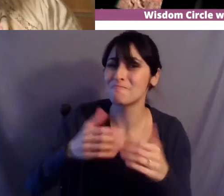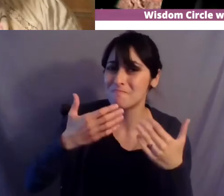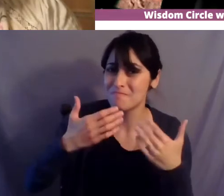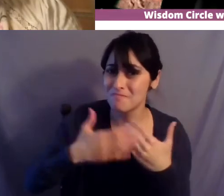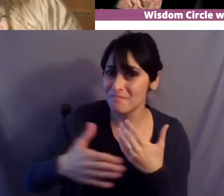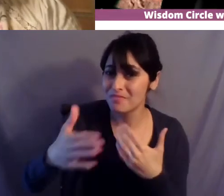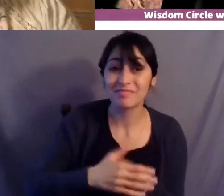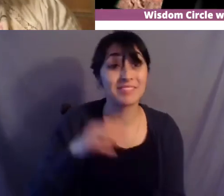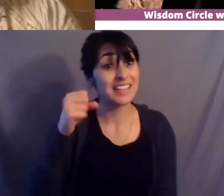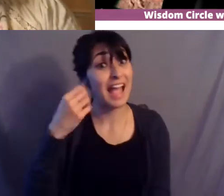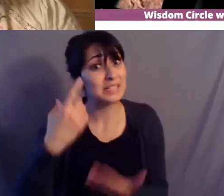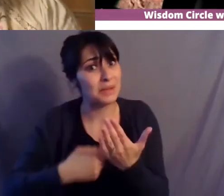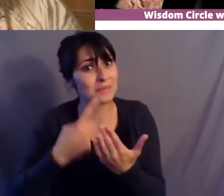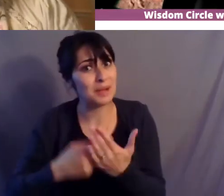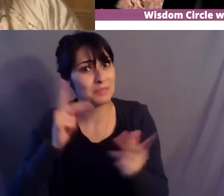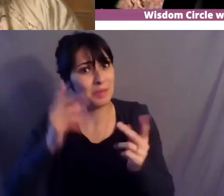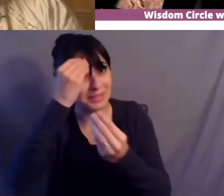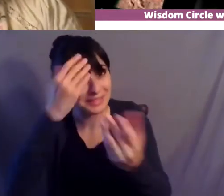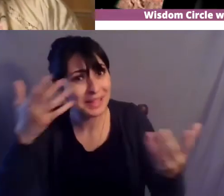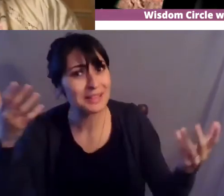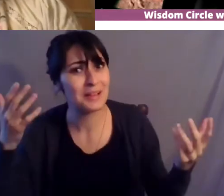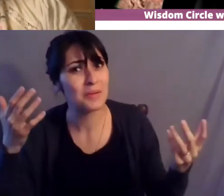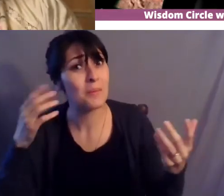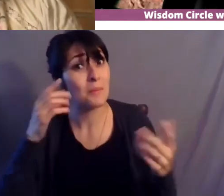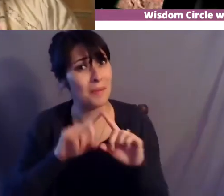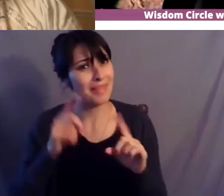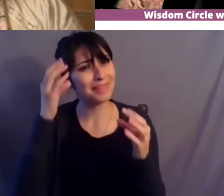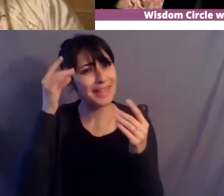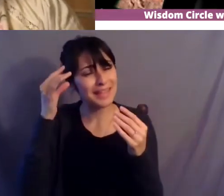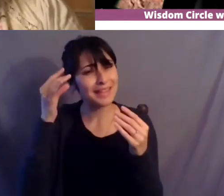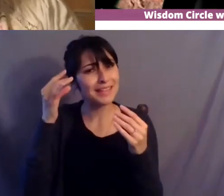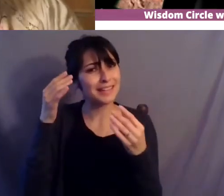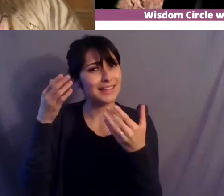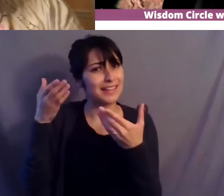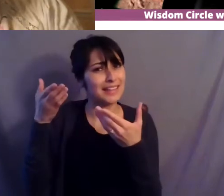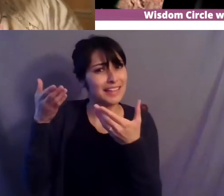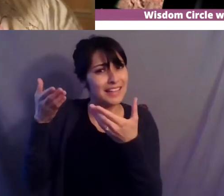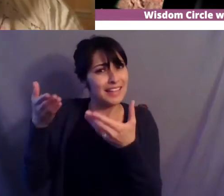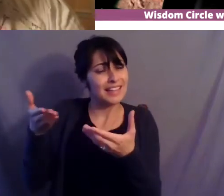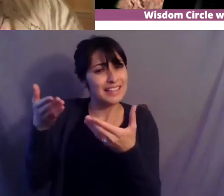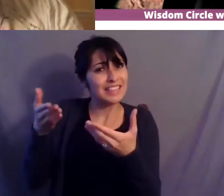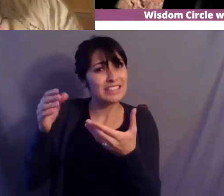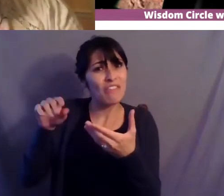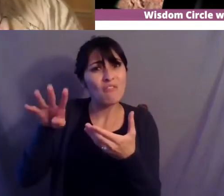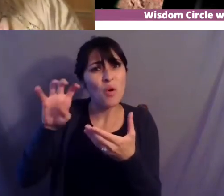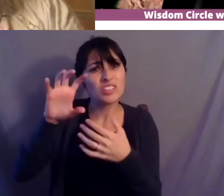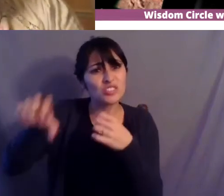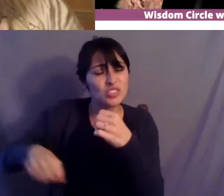sometimes that's what i say to people they're like oh there's so much else i was like yeah but think about it i'm like this is like this 400 years